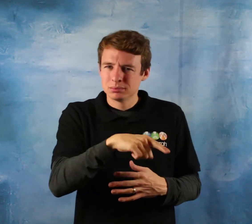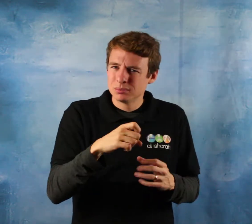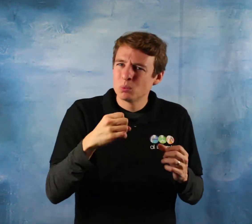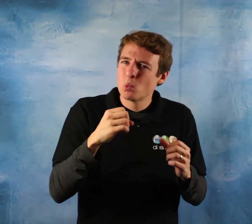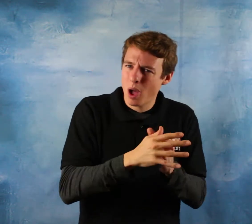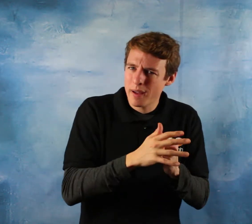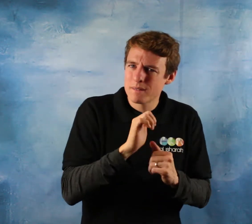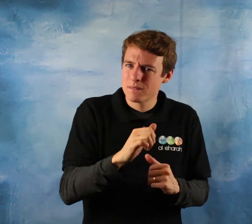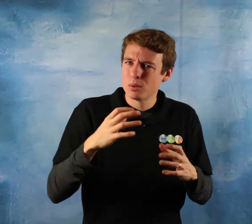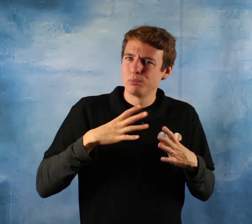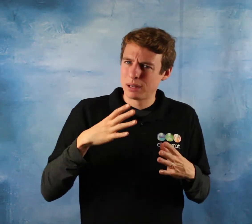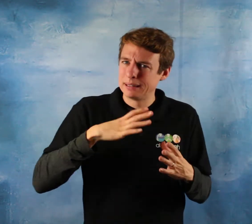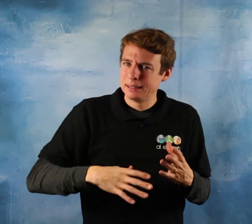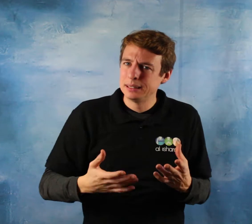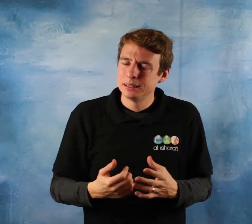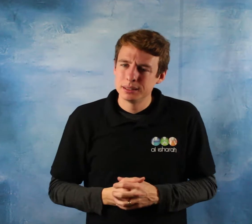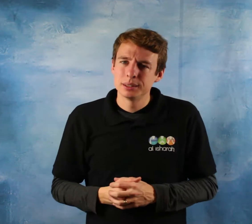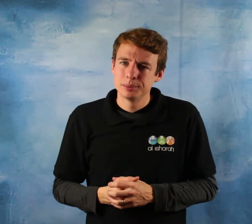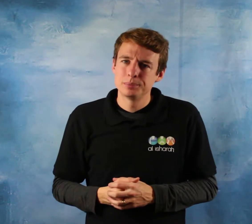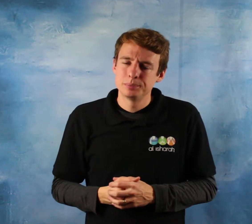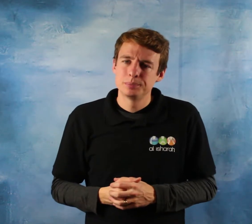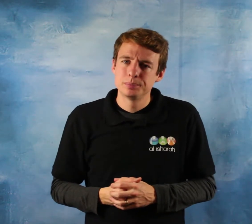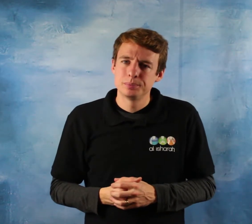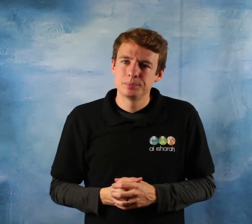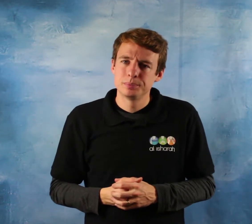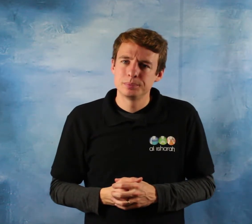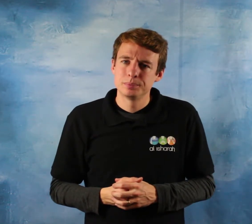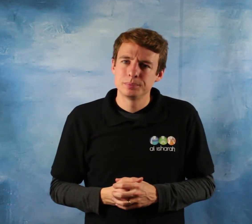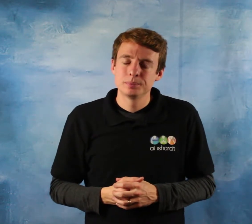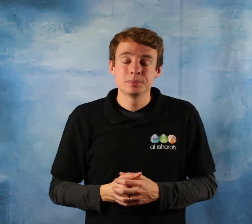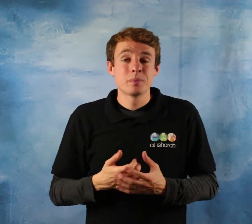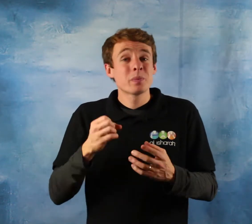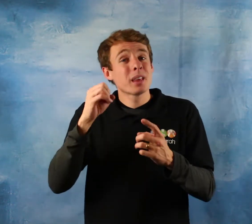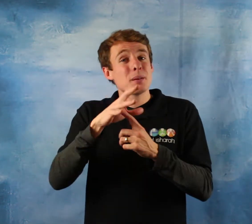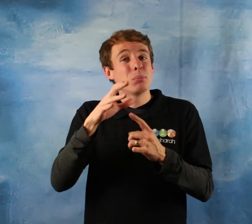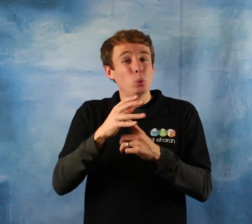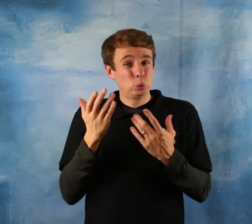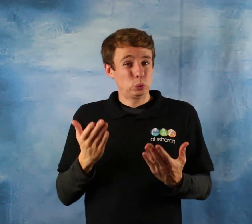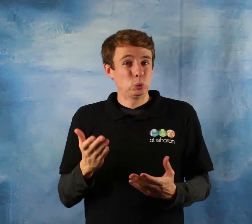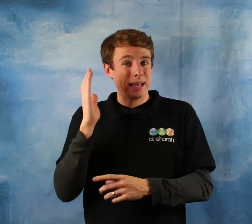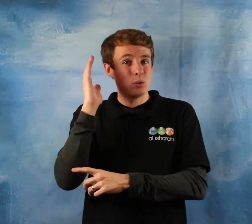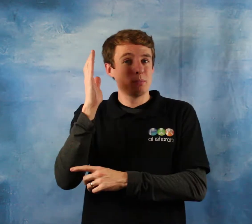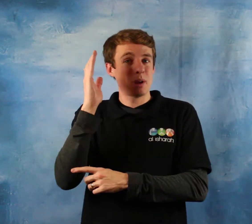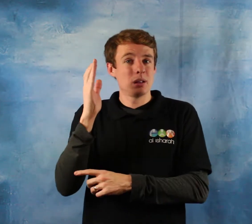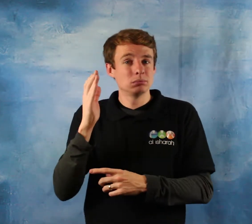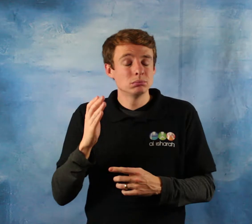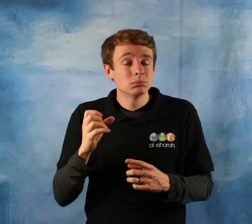that the messenger sallallahu alayhi wa sallam never struck a woman or a child or a servant he was never